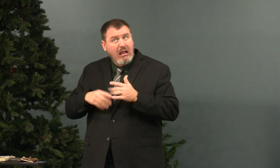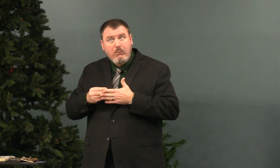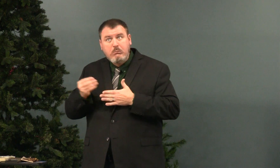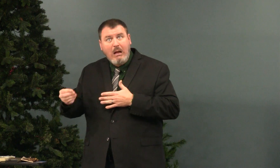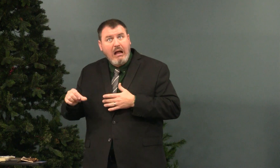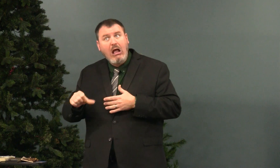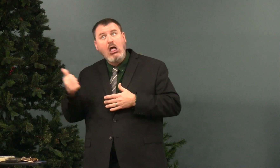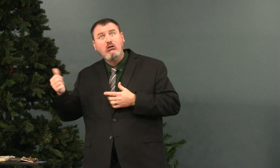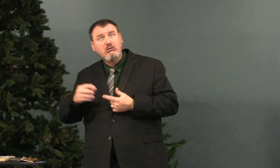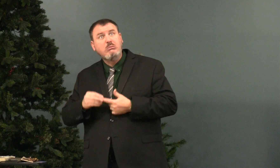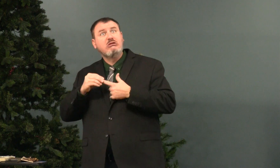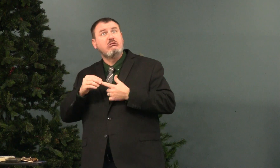if you have